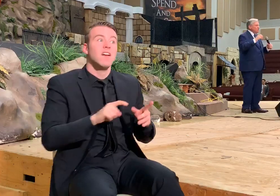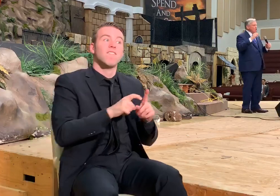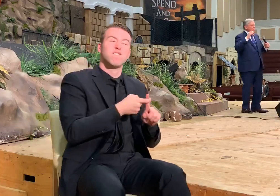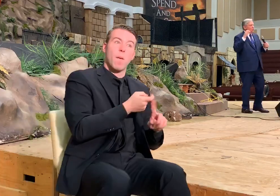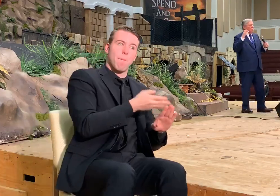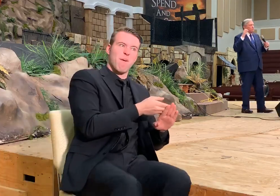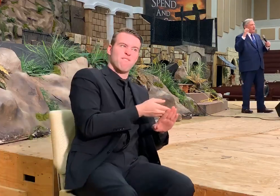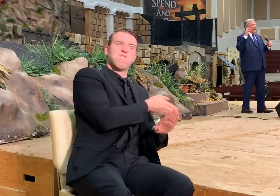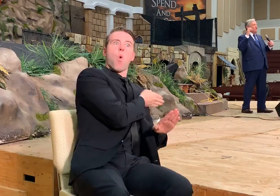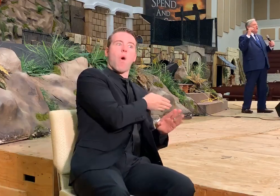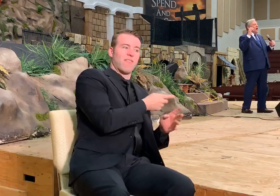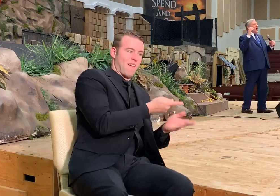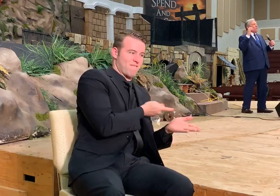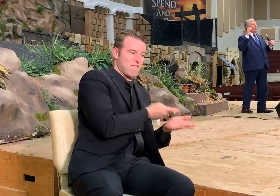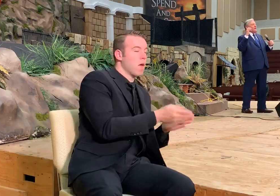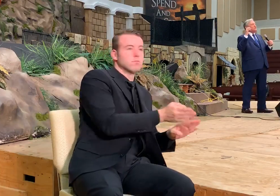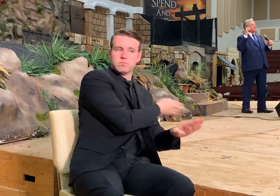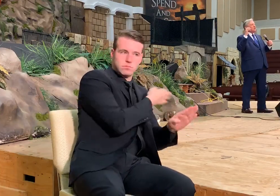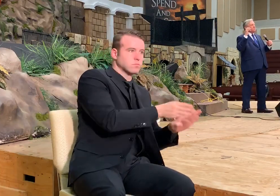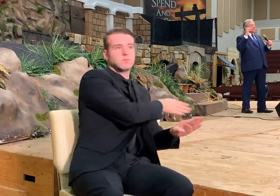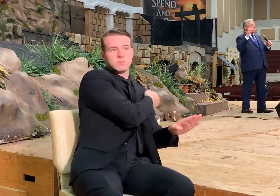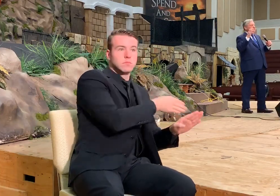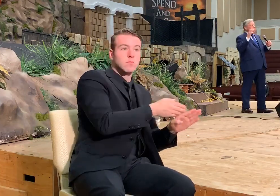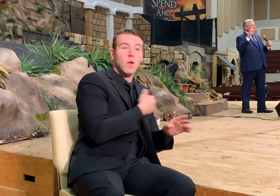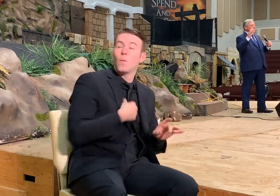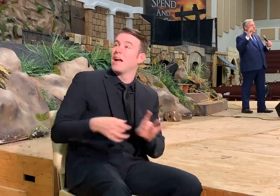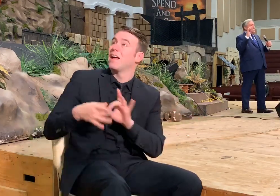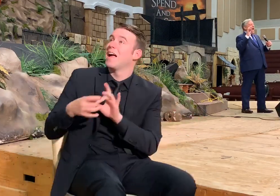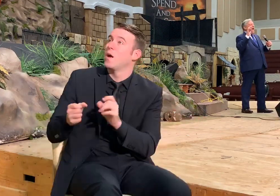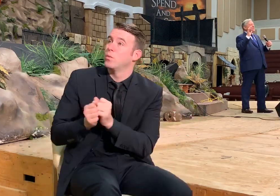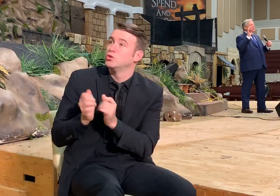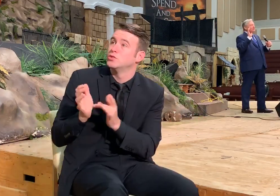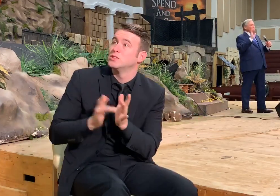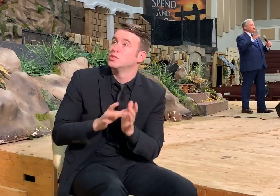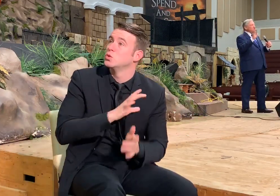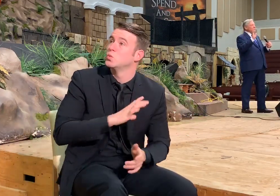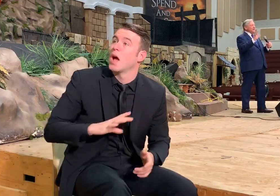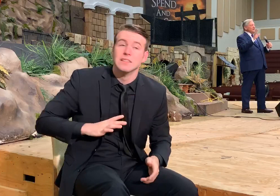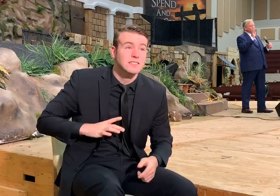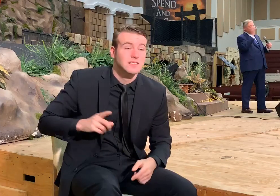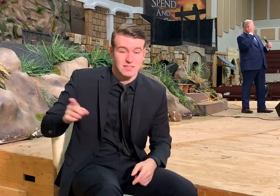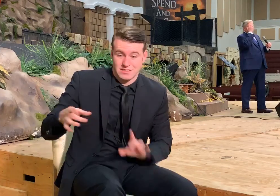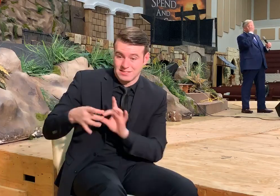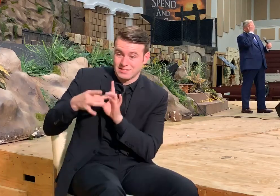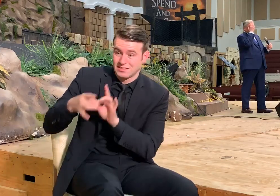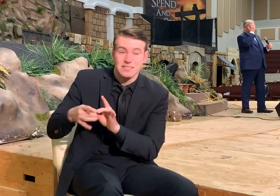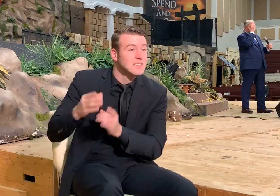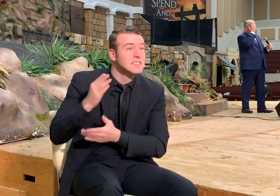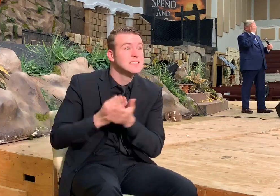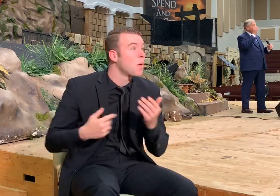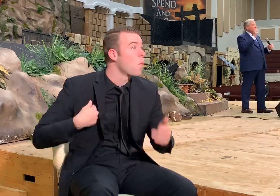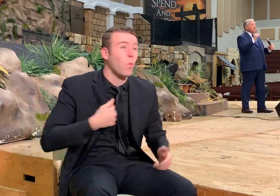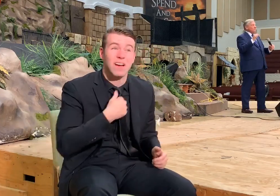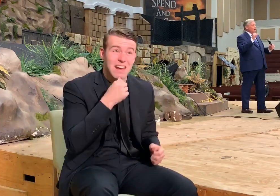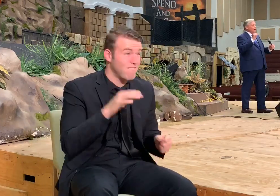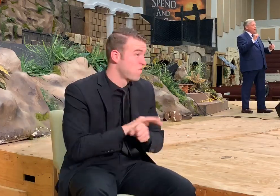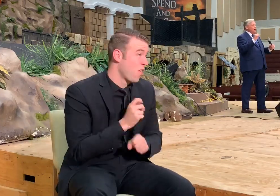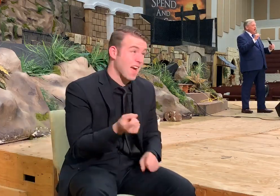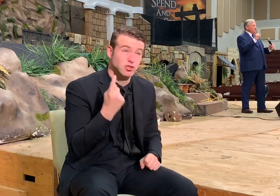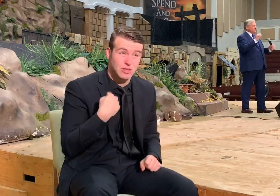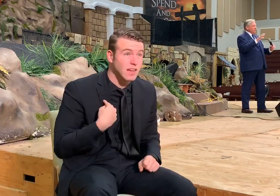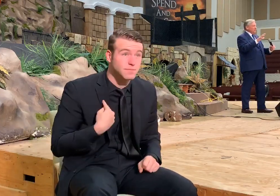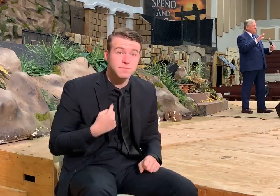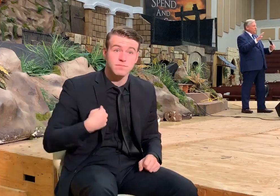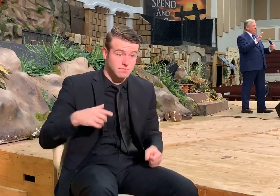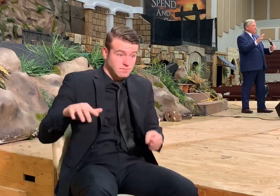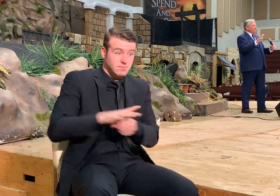mystery of the church goes back. That our relationship with Jesus Christ has dimensions in it that you and I don't even know. That we